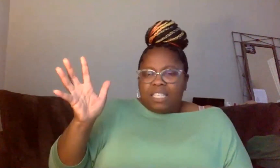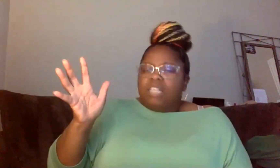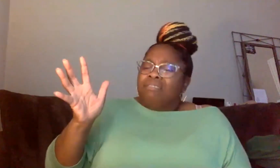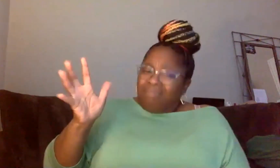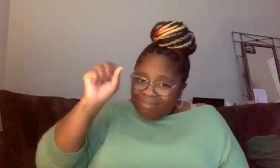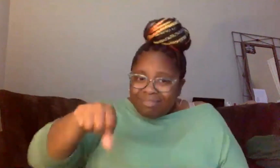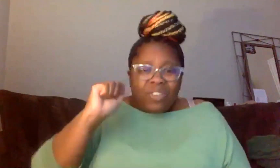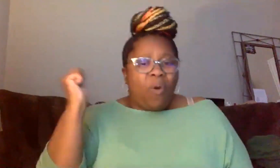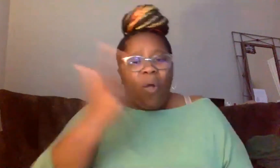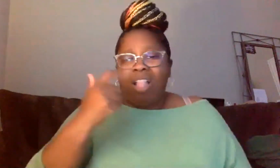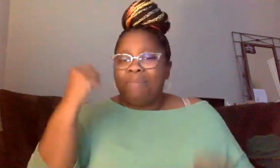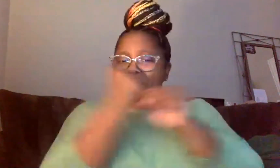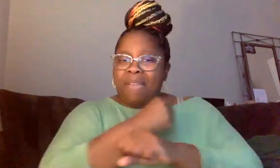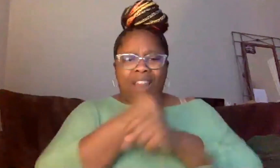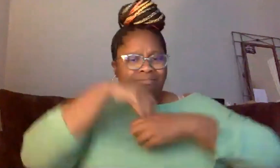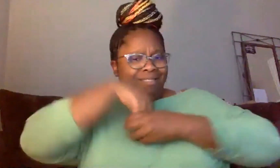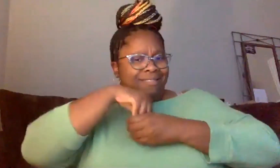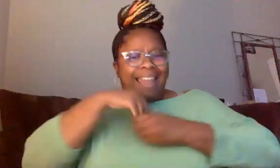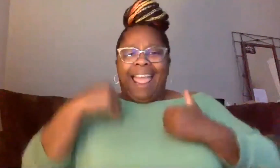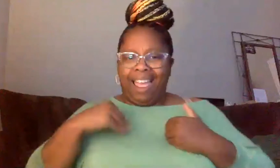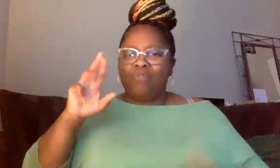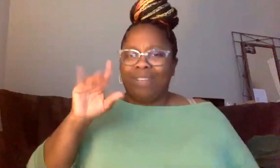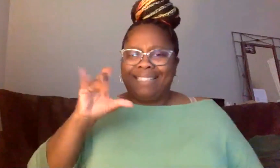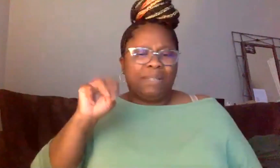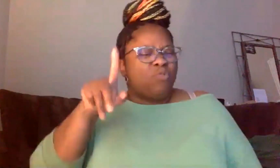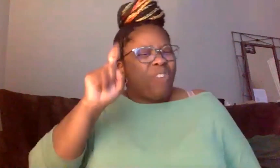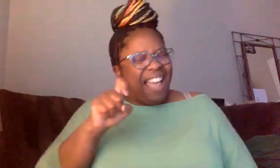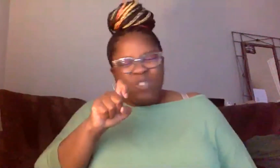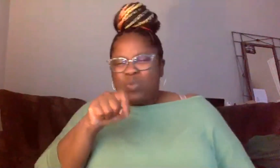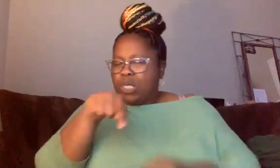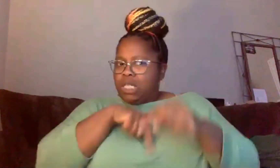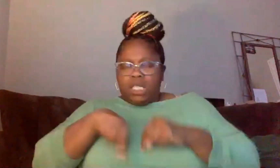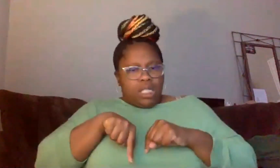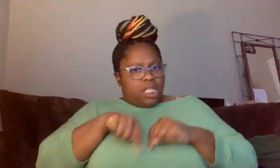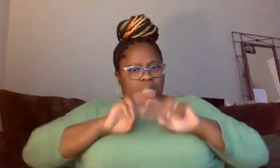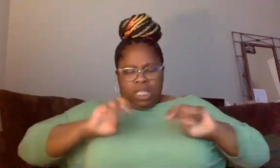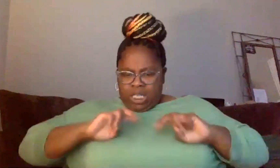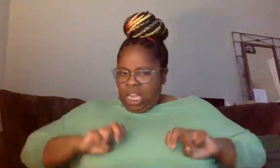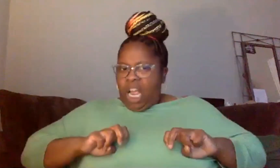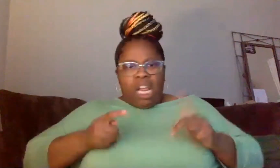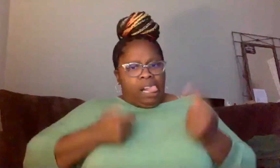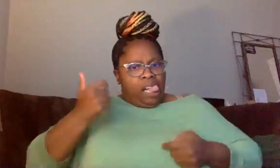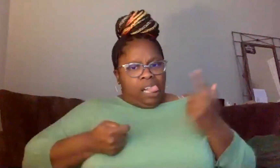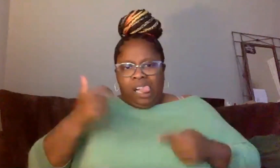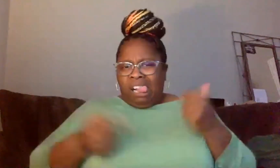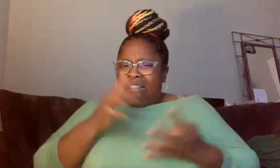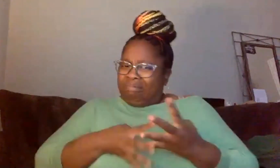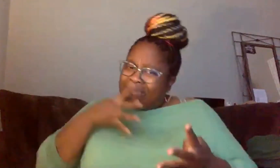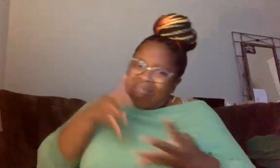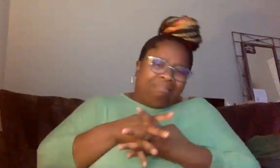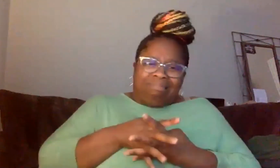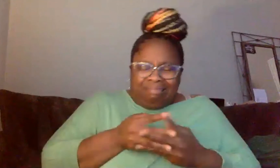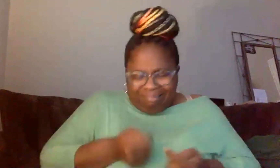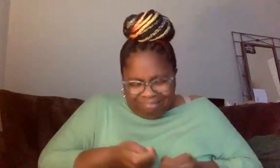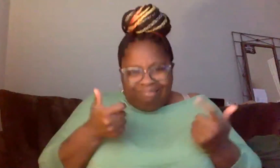and the thing is face it, admit it, you know, we, we got to unlearn this stuff, you know, it's inculcated deeply. So,